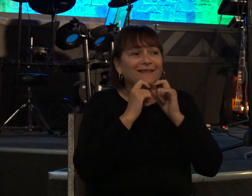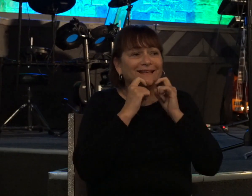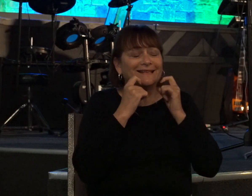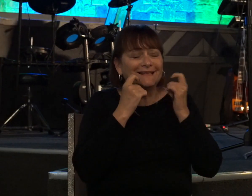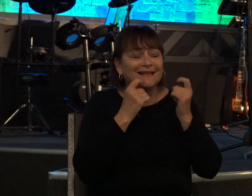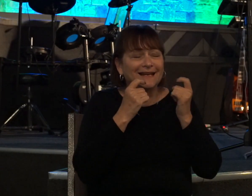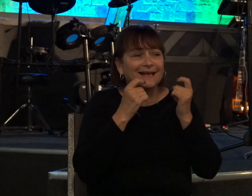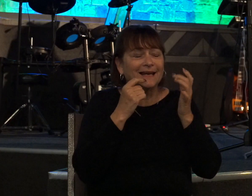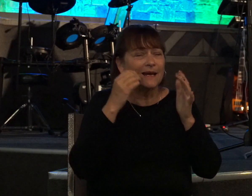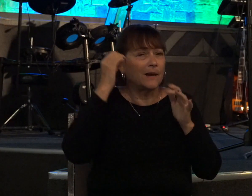your minds